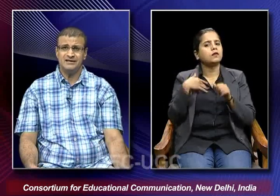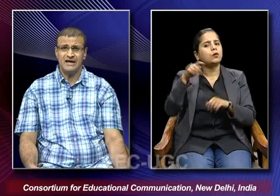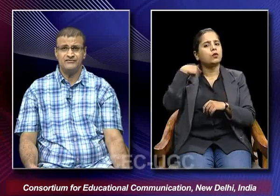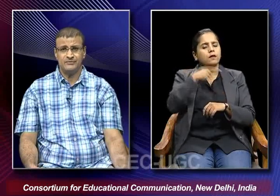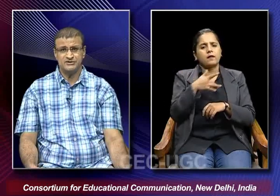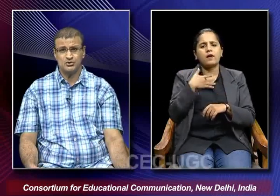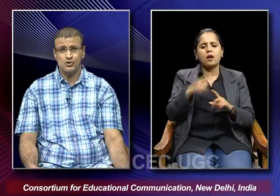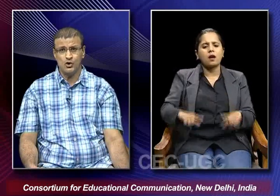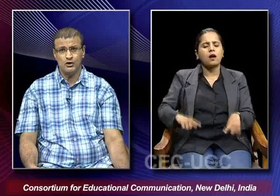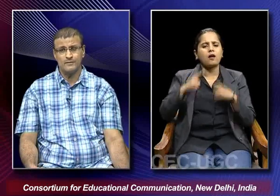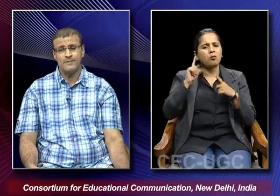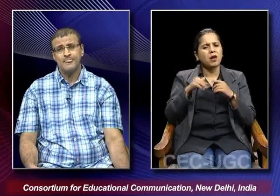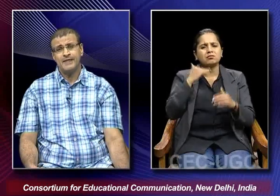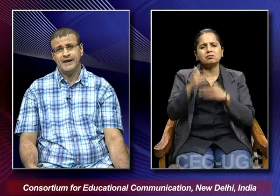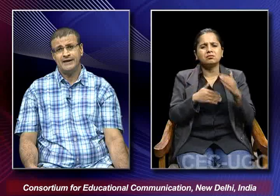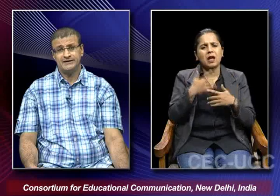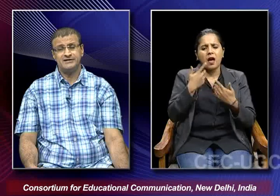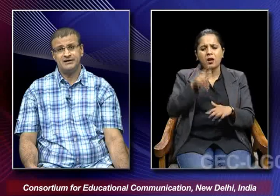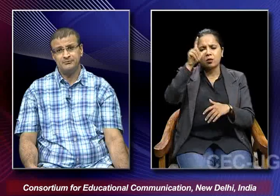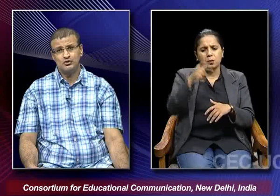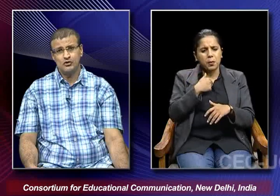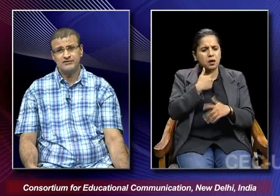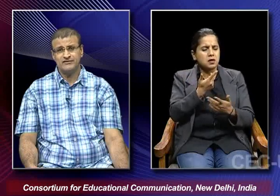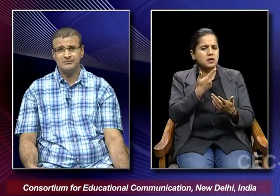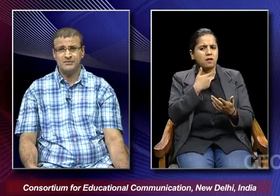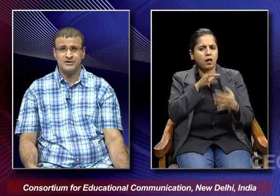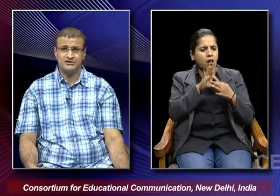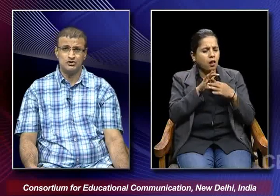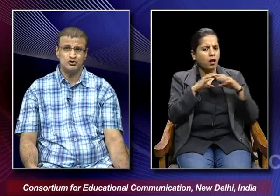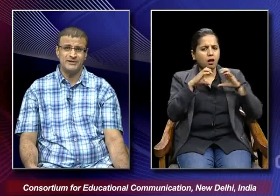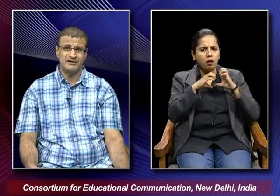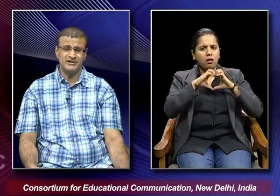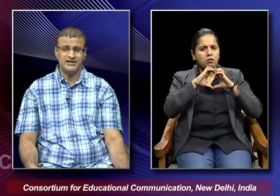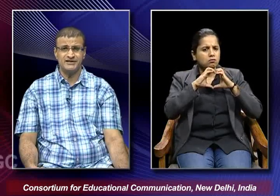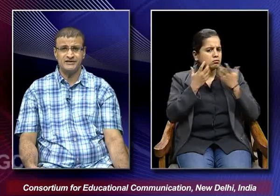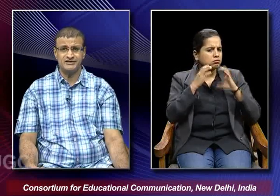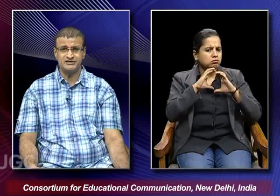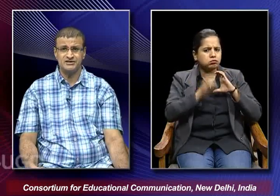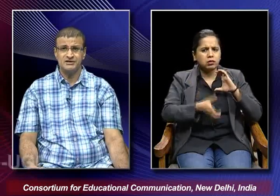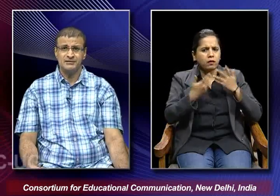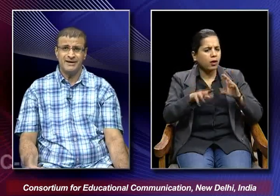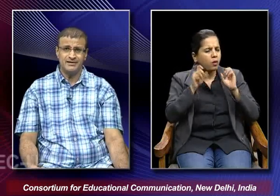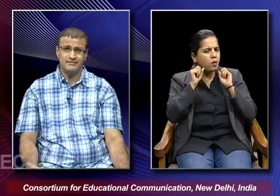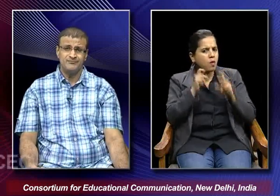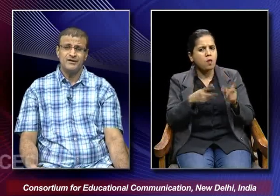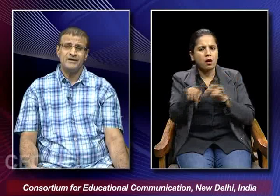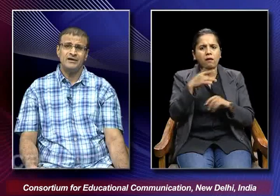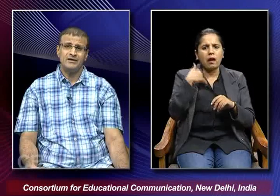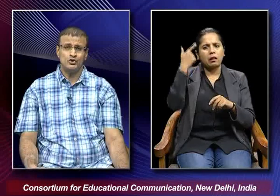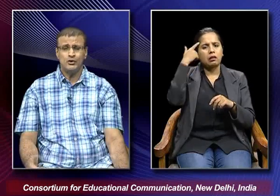that the life must go on and the motto of the film is also being communicated in this manner